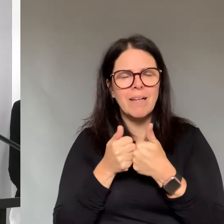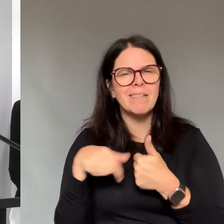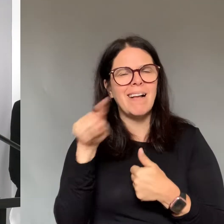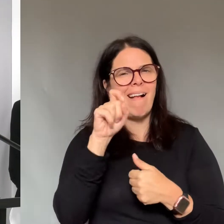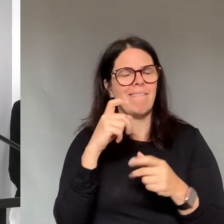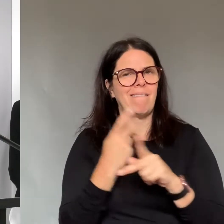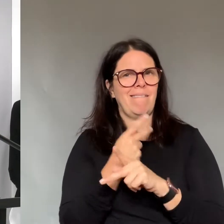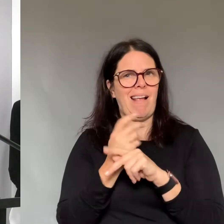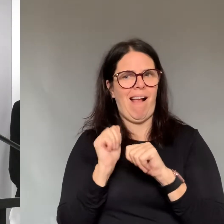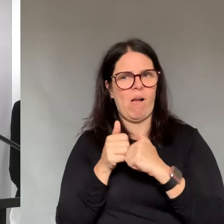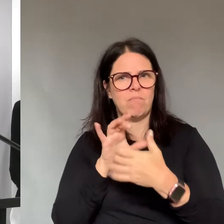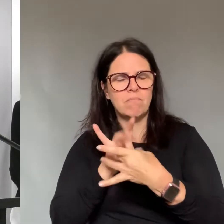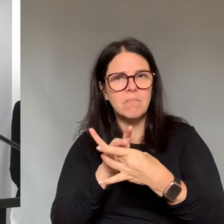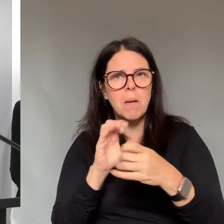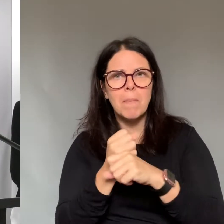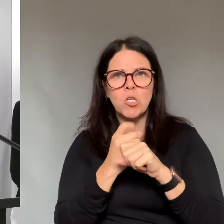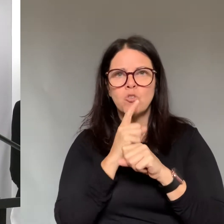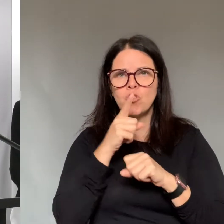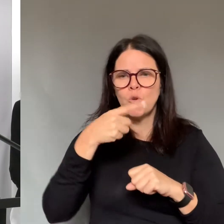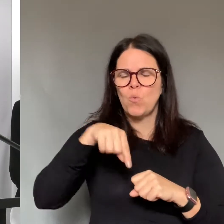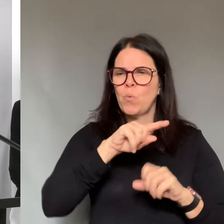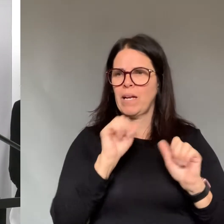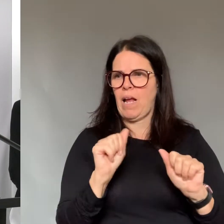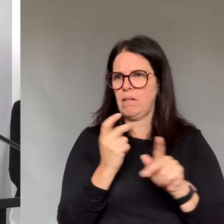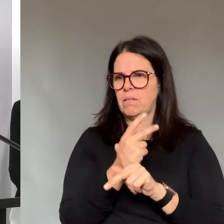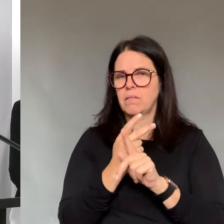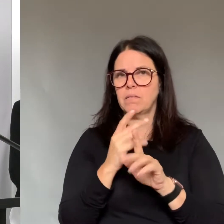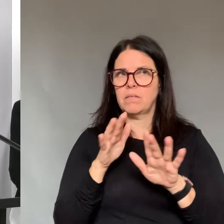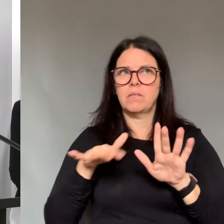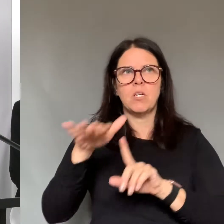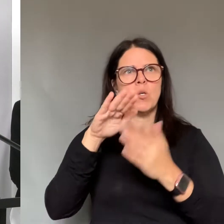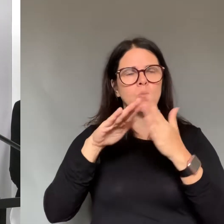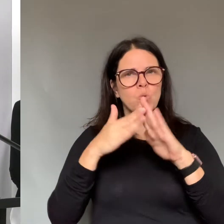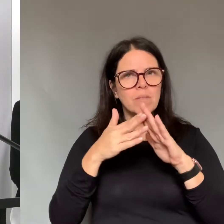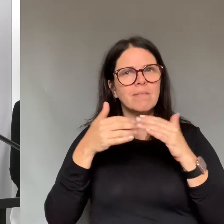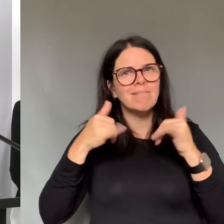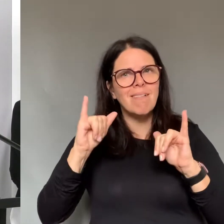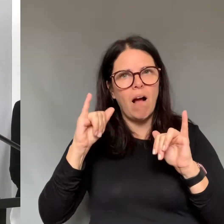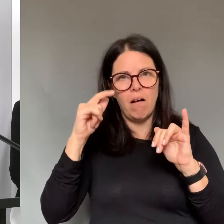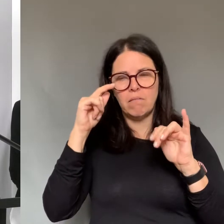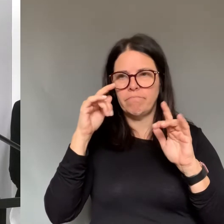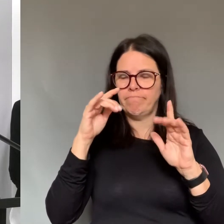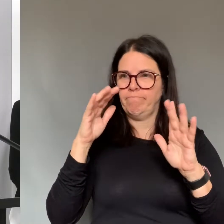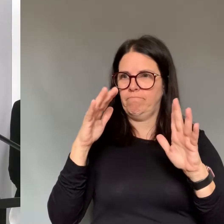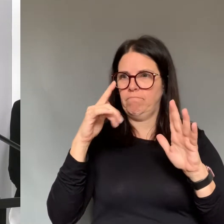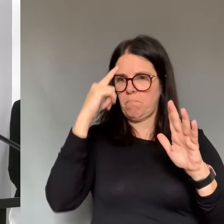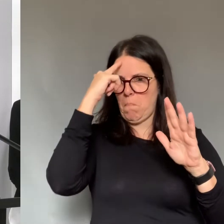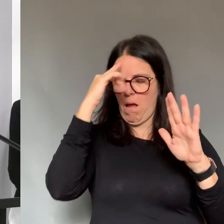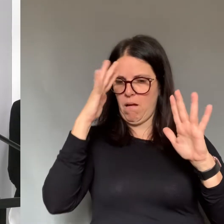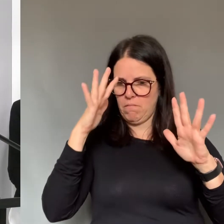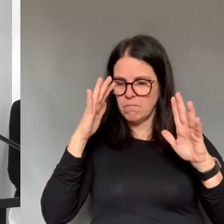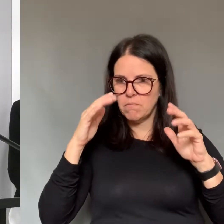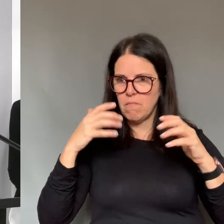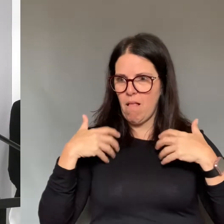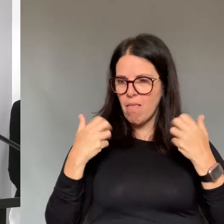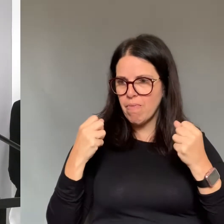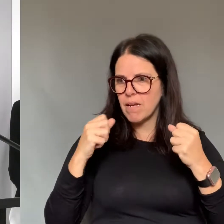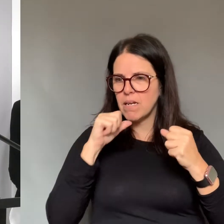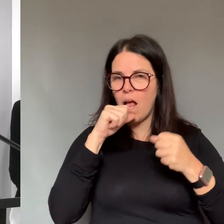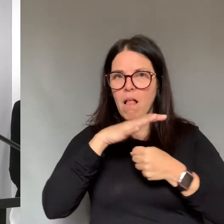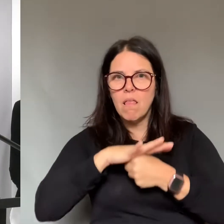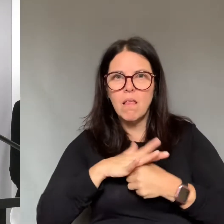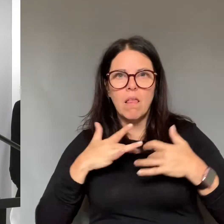are out. Do not touch your mouth, nose and eyes when you are outside. Wash hands immediately when you return home. While isolation